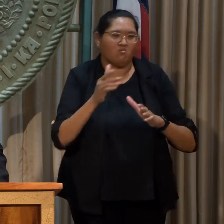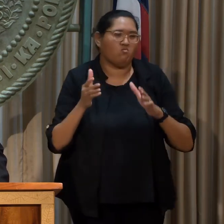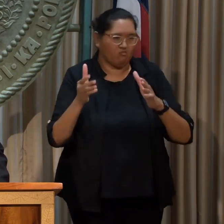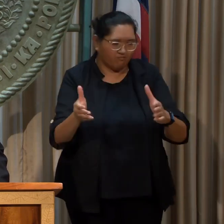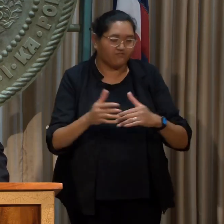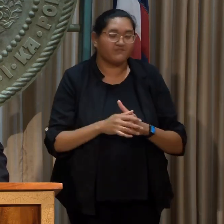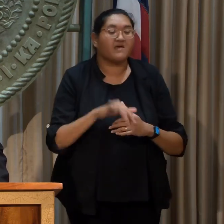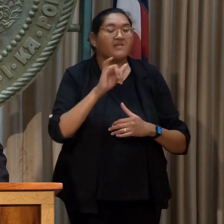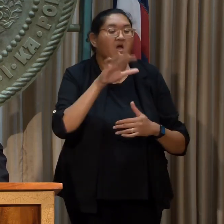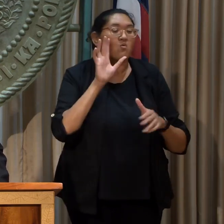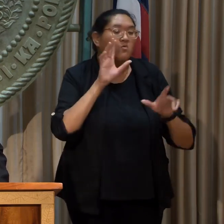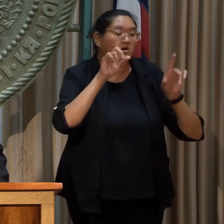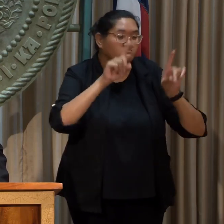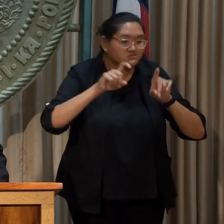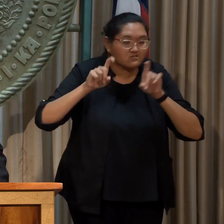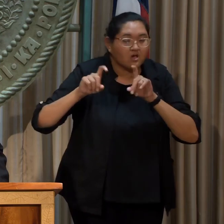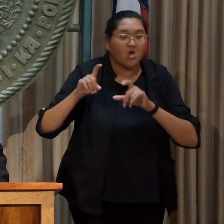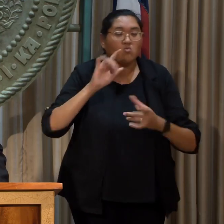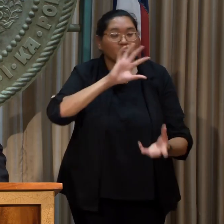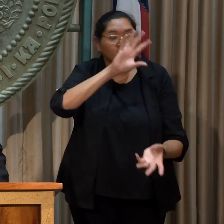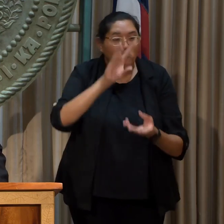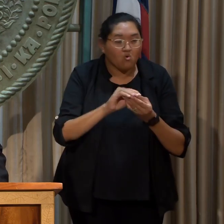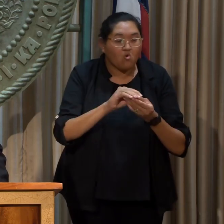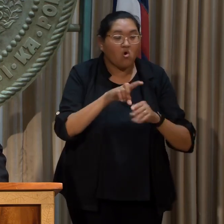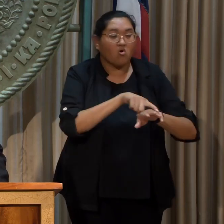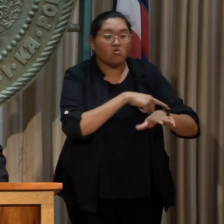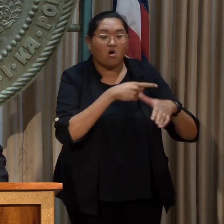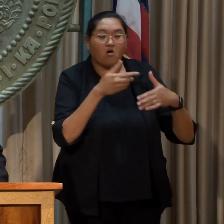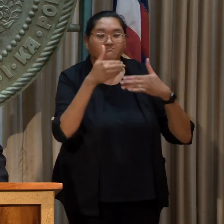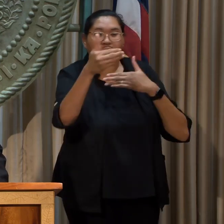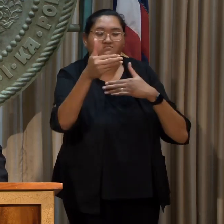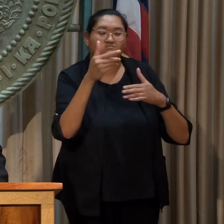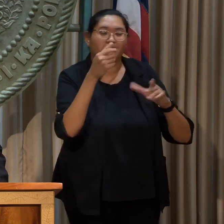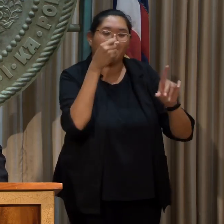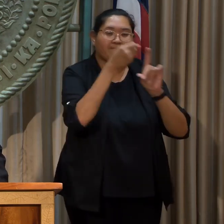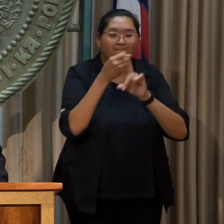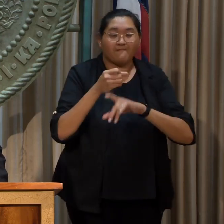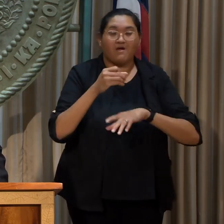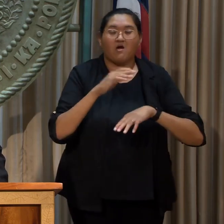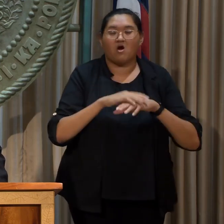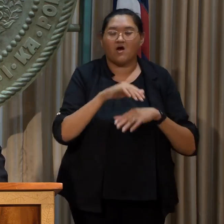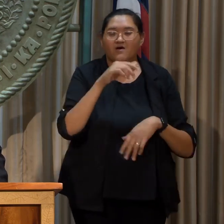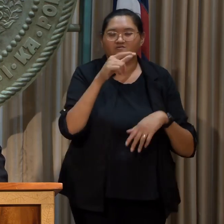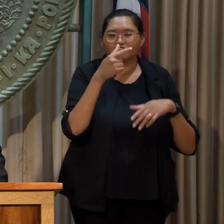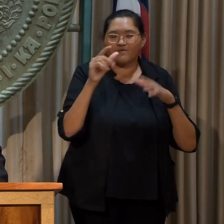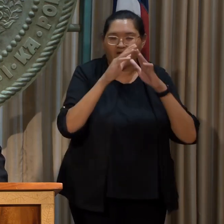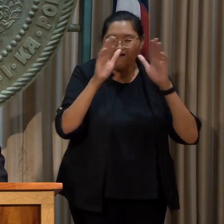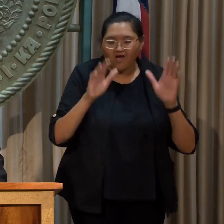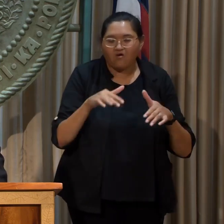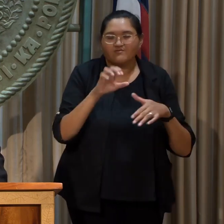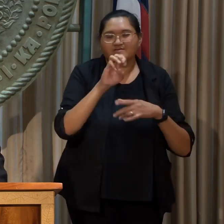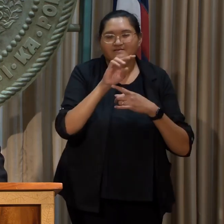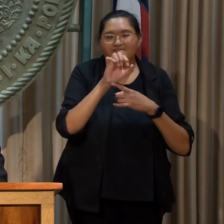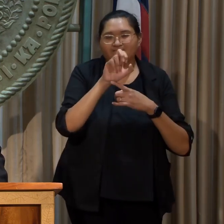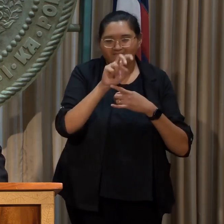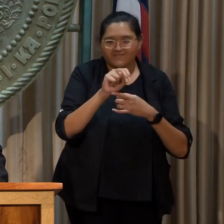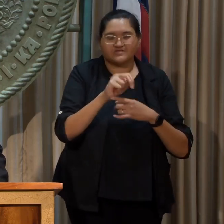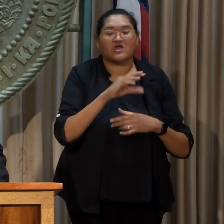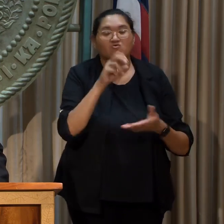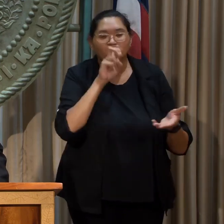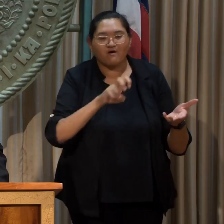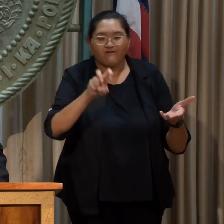to assess and report the total, long-term impacts of its projects on GHG emissions and vehicle miles traveled.